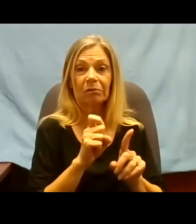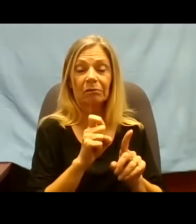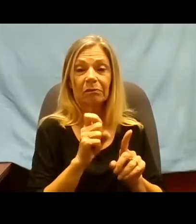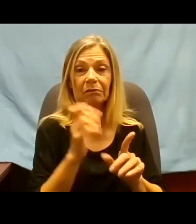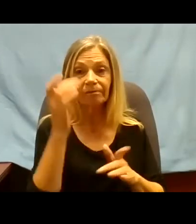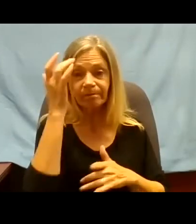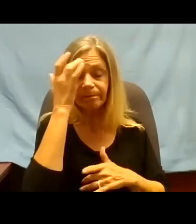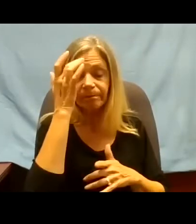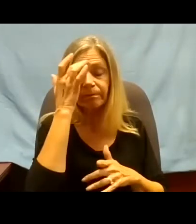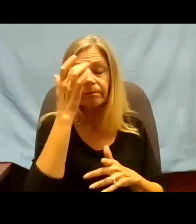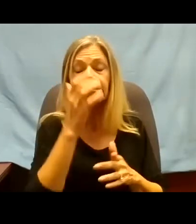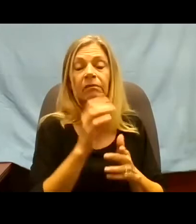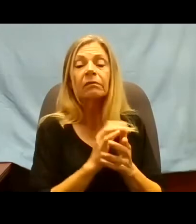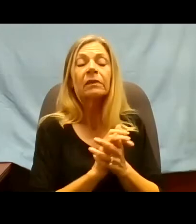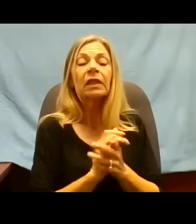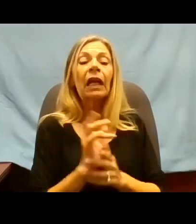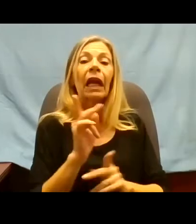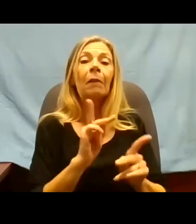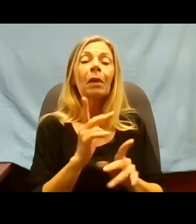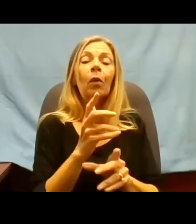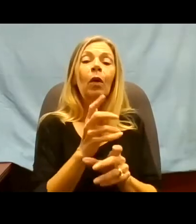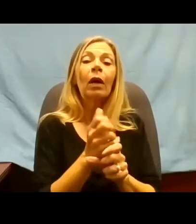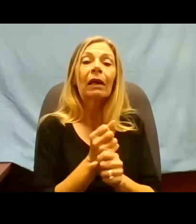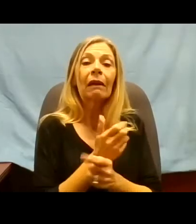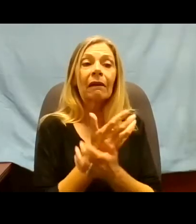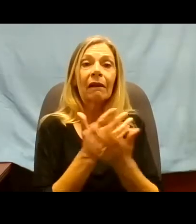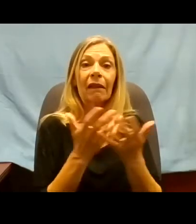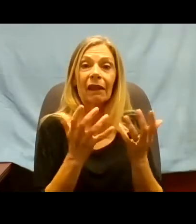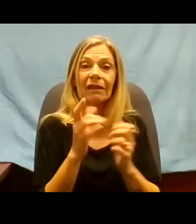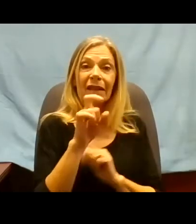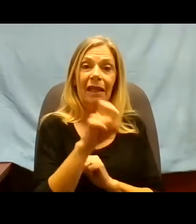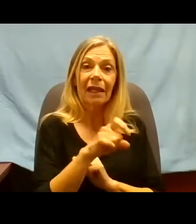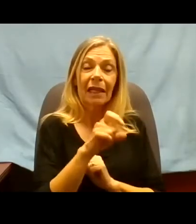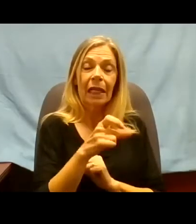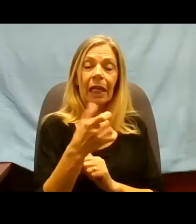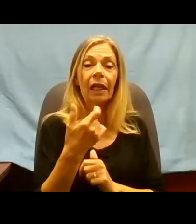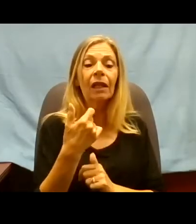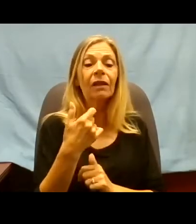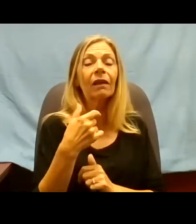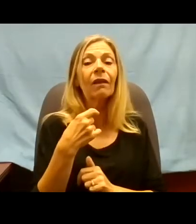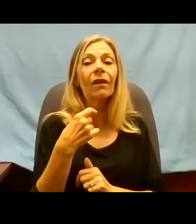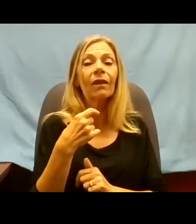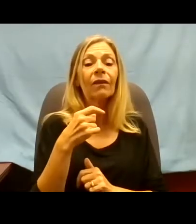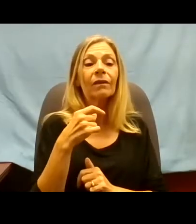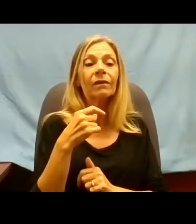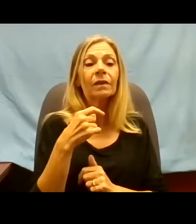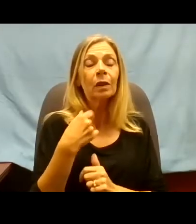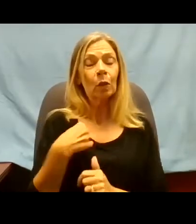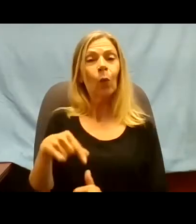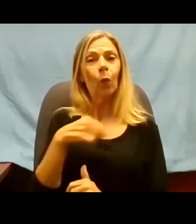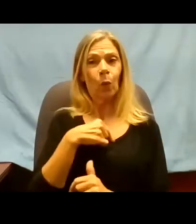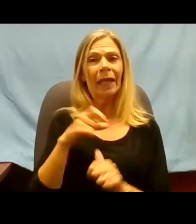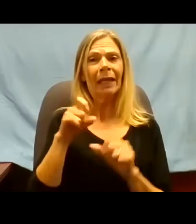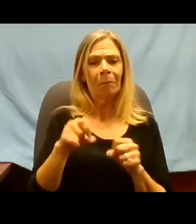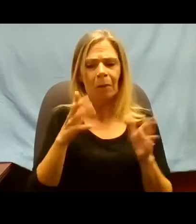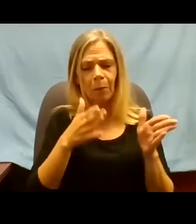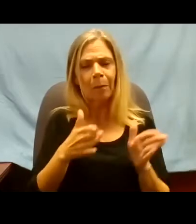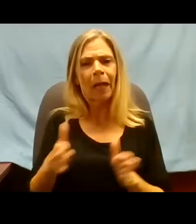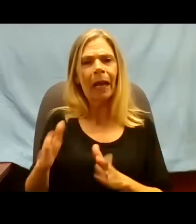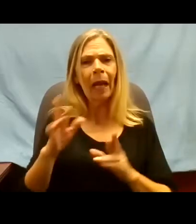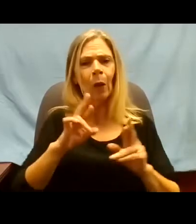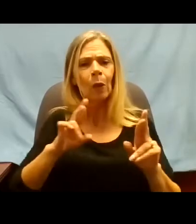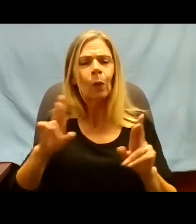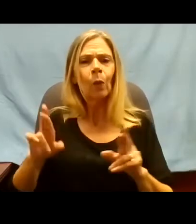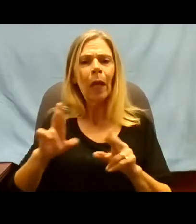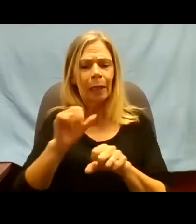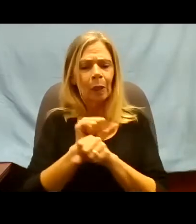and we are ready to effectively work with them as employees and applicants and be able